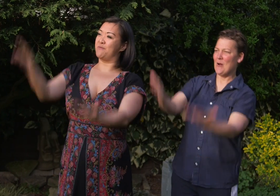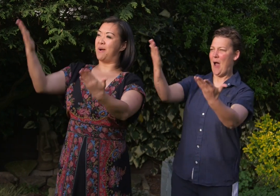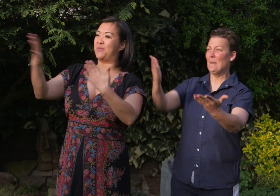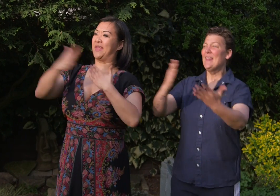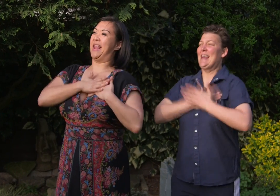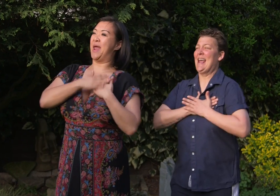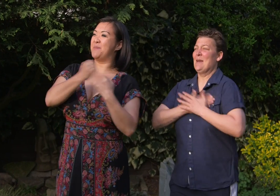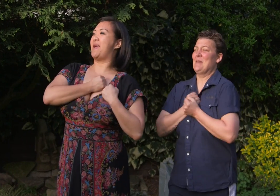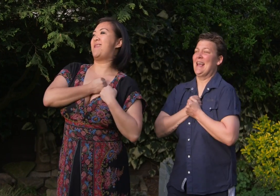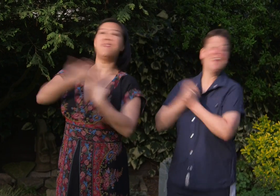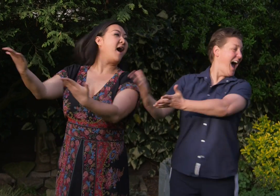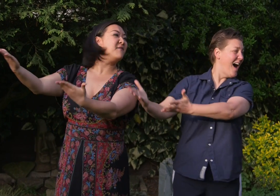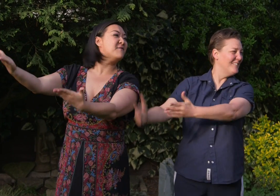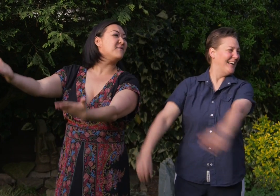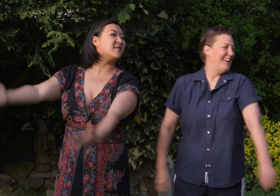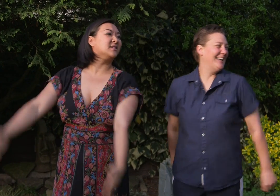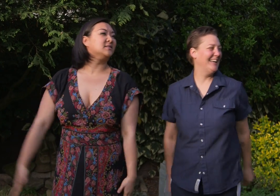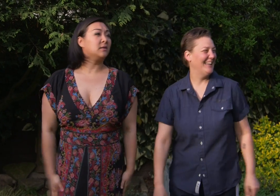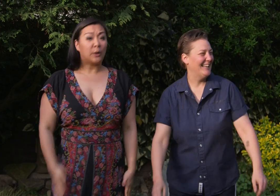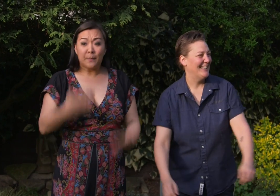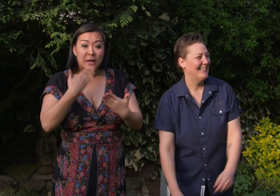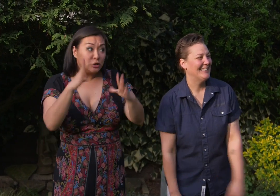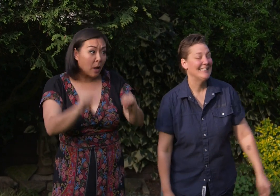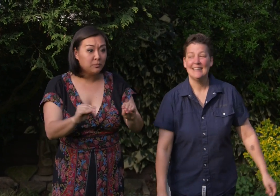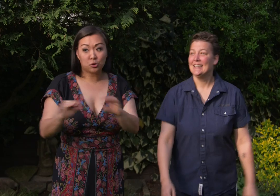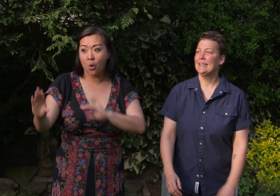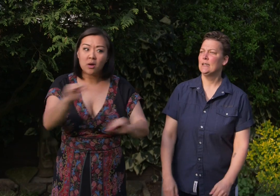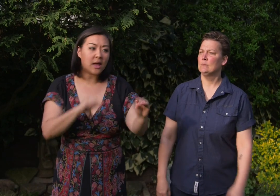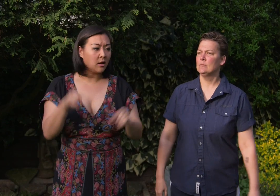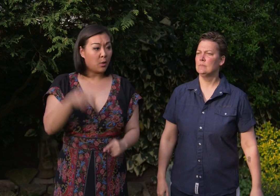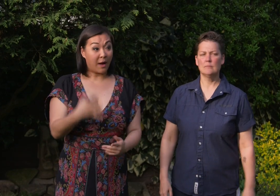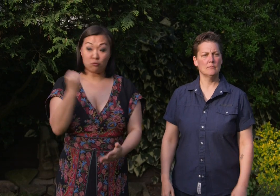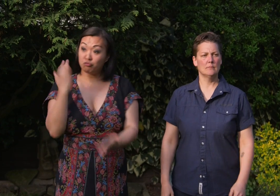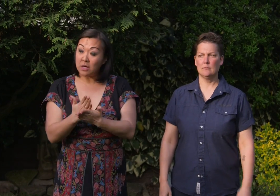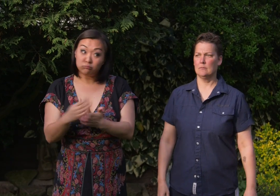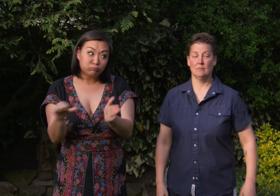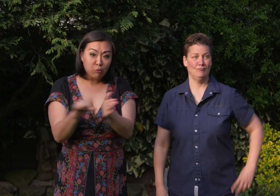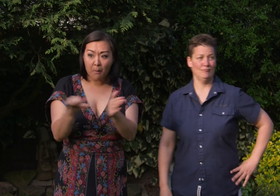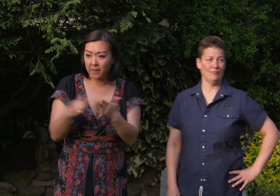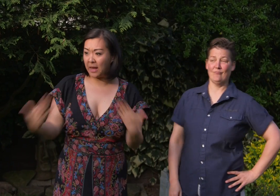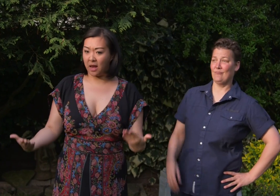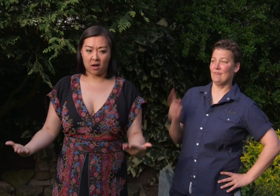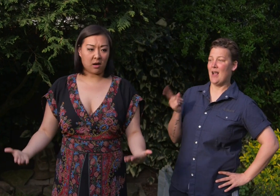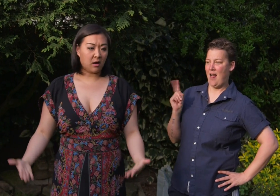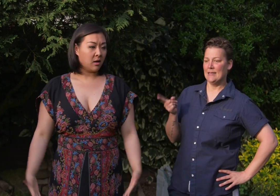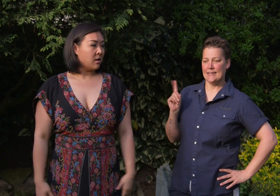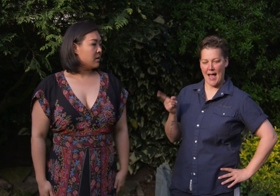up with a little bit of love. Can we please just stop talking about this? We've got a real actual problem here. I'll say.